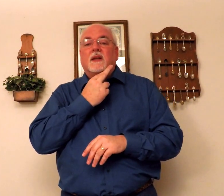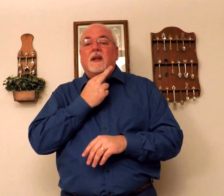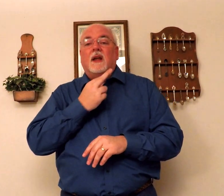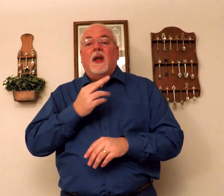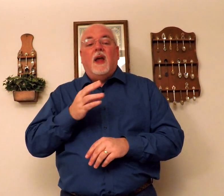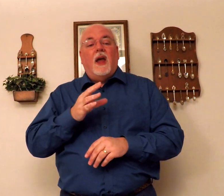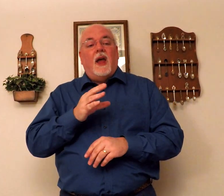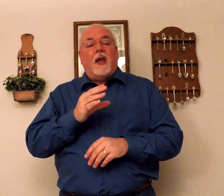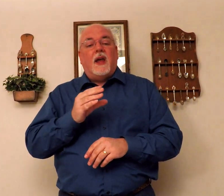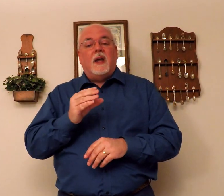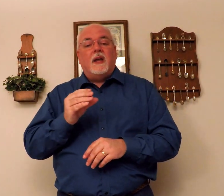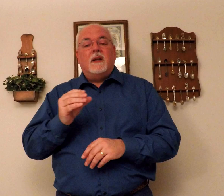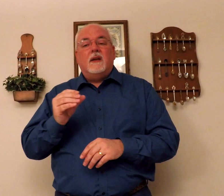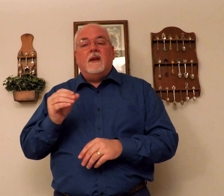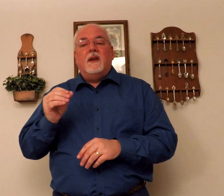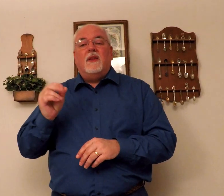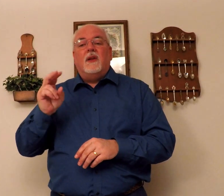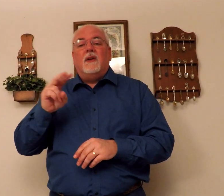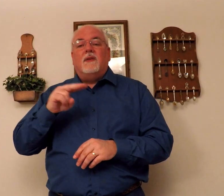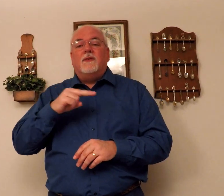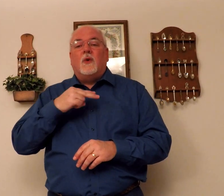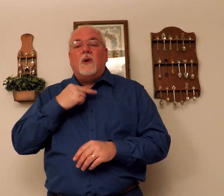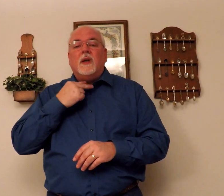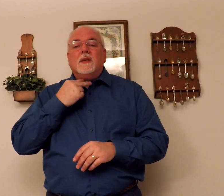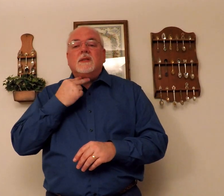and the voice